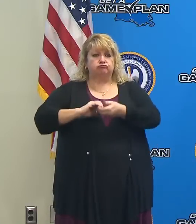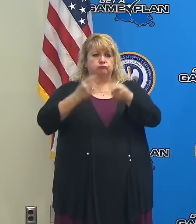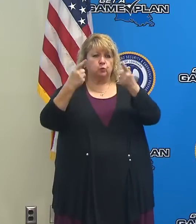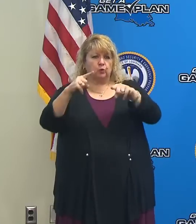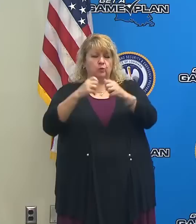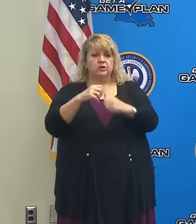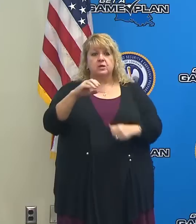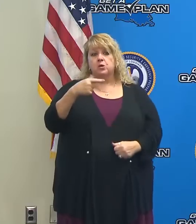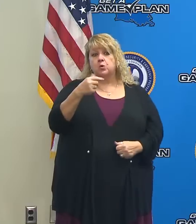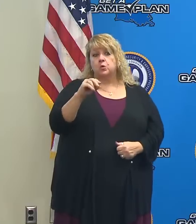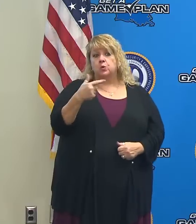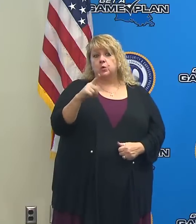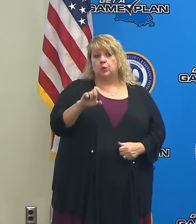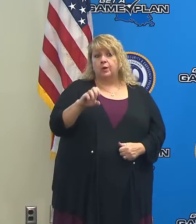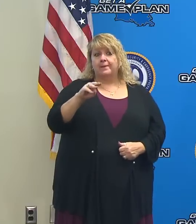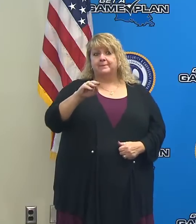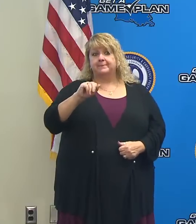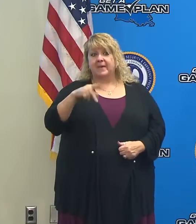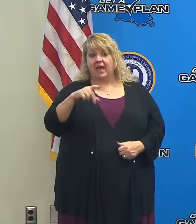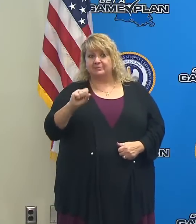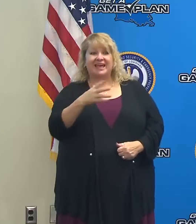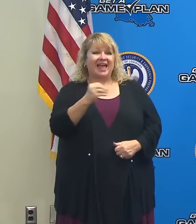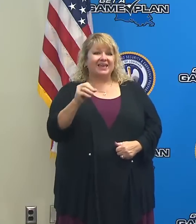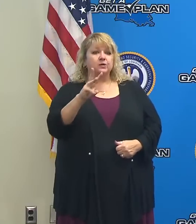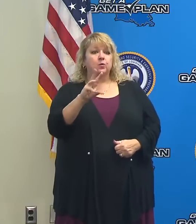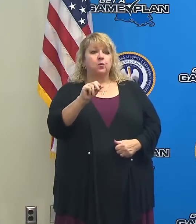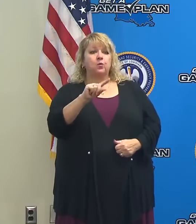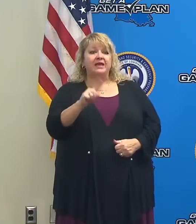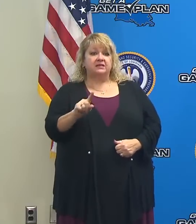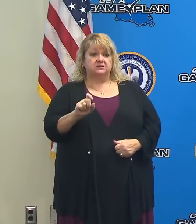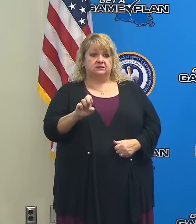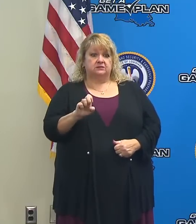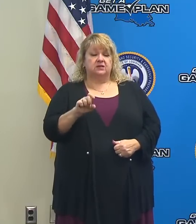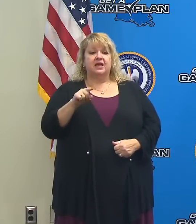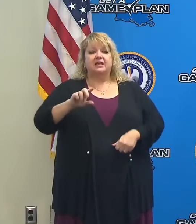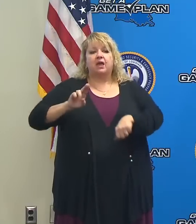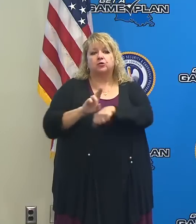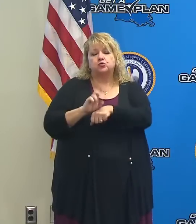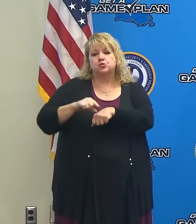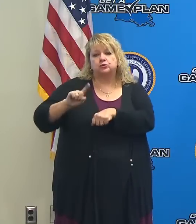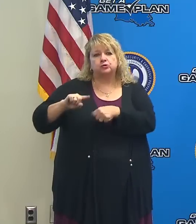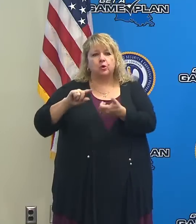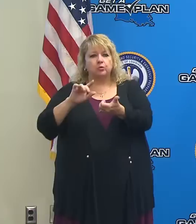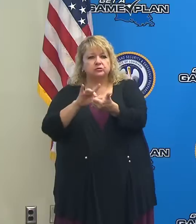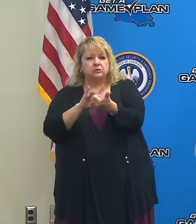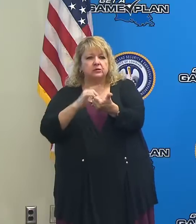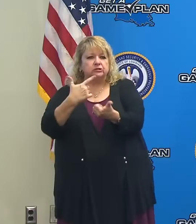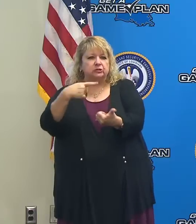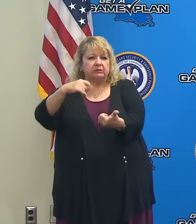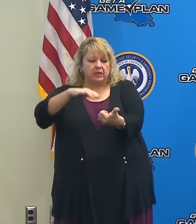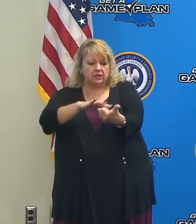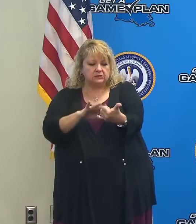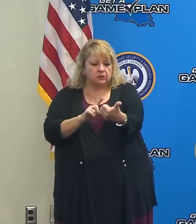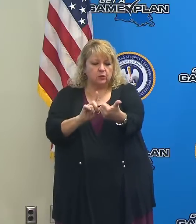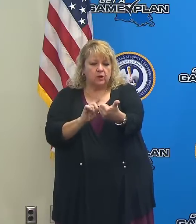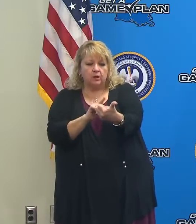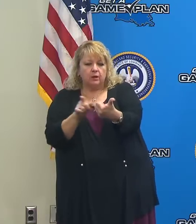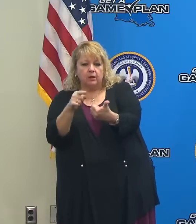Maps and Waze, which are also travel resources that are especially beneficial in times like these.